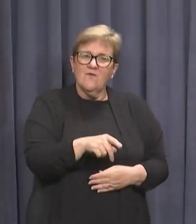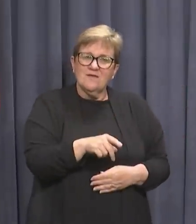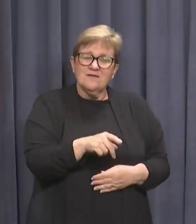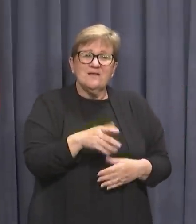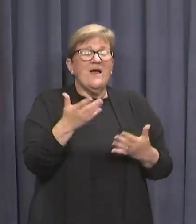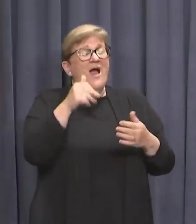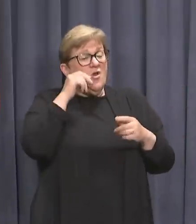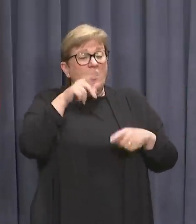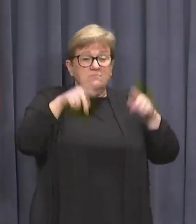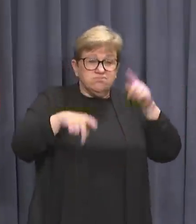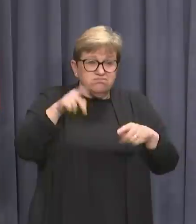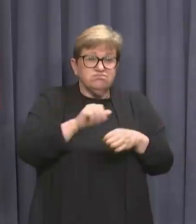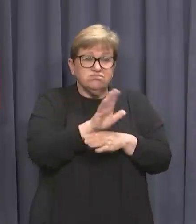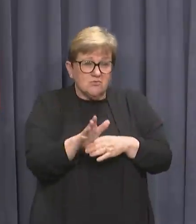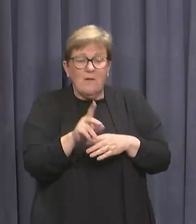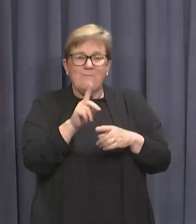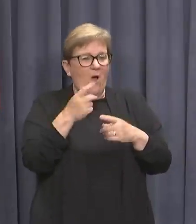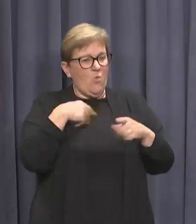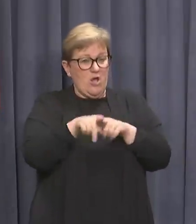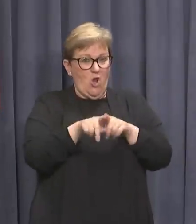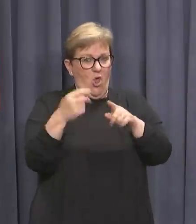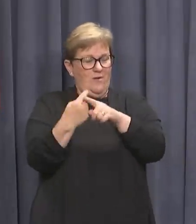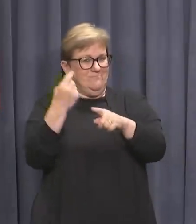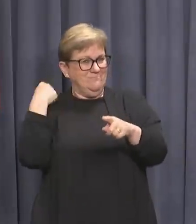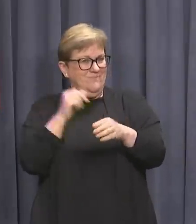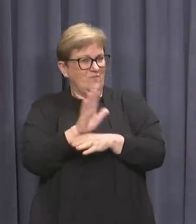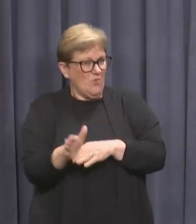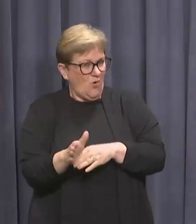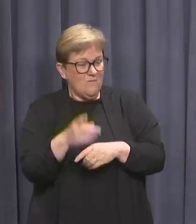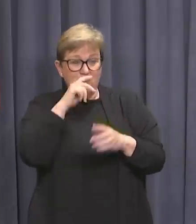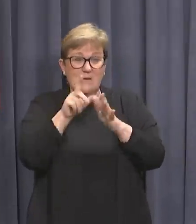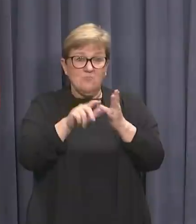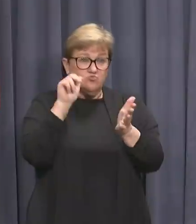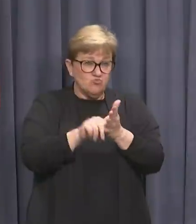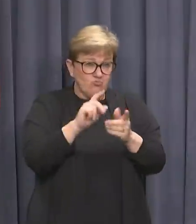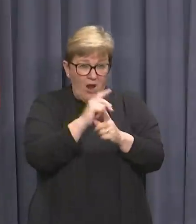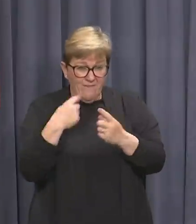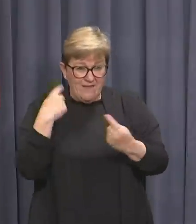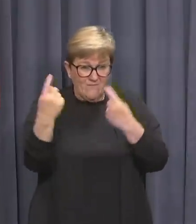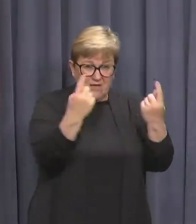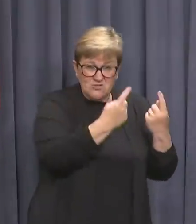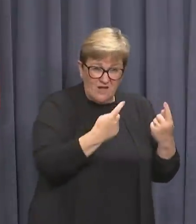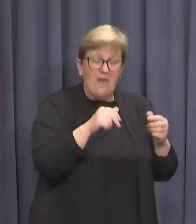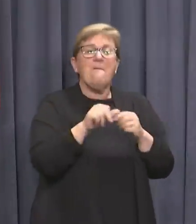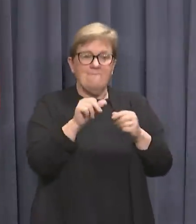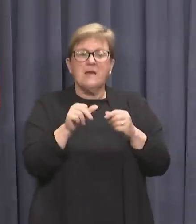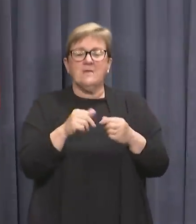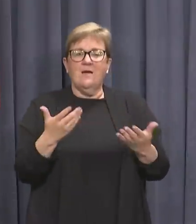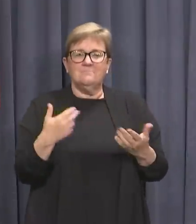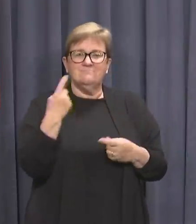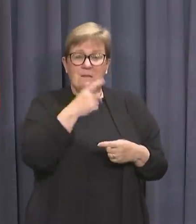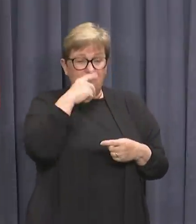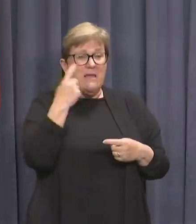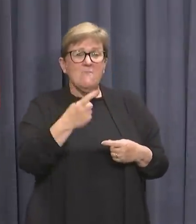variants may change, the lessons of COVID stay the same. The more people do the right thing by each other, the better the outcome is. The more